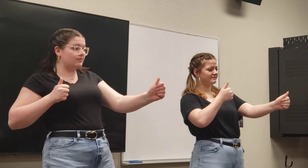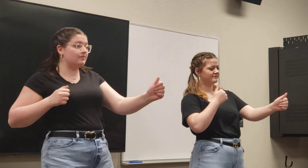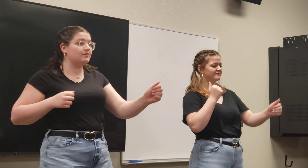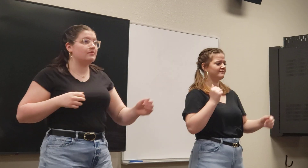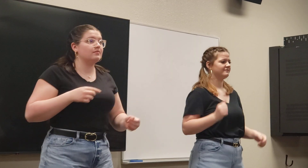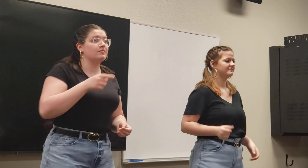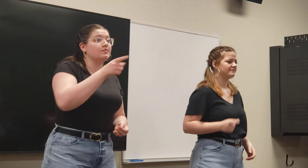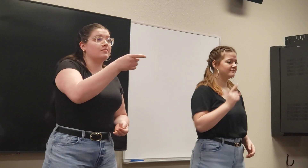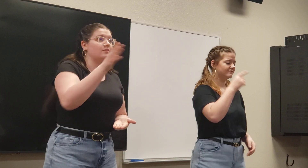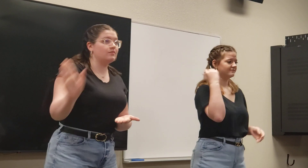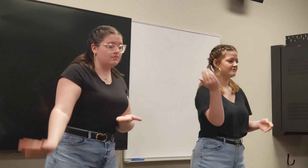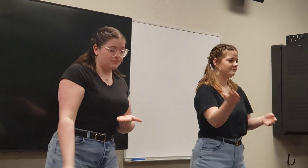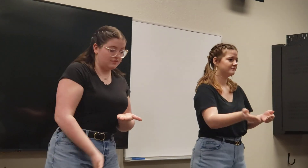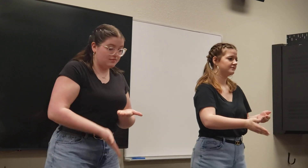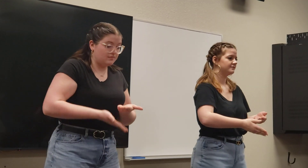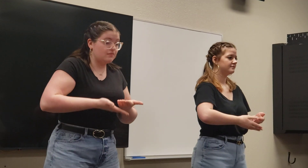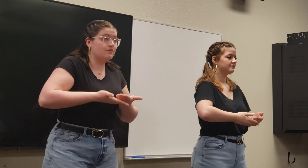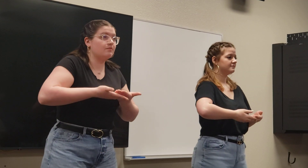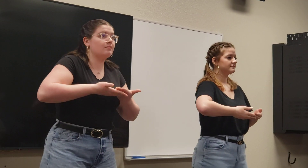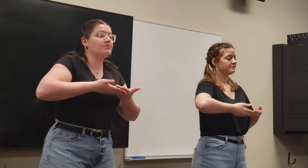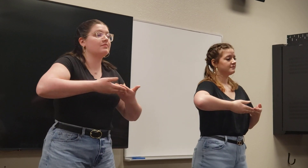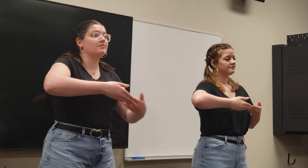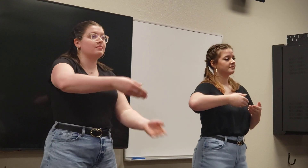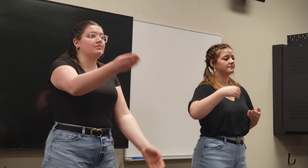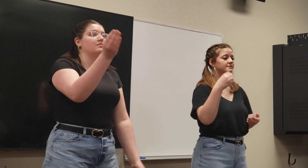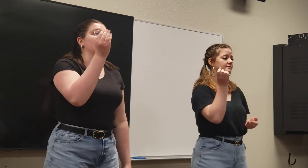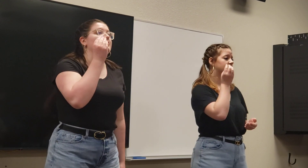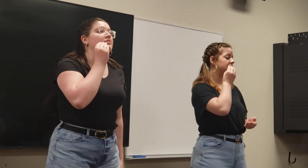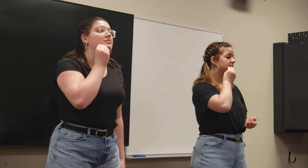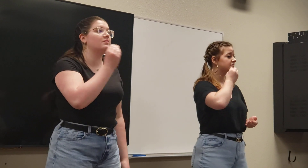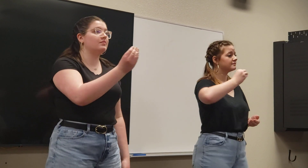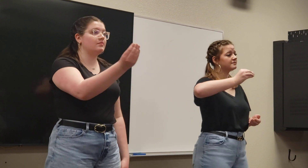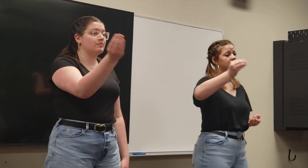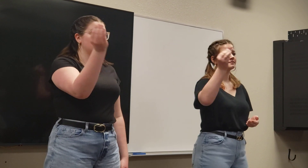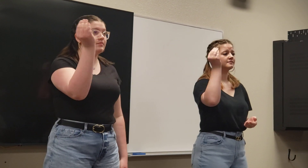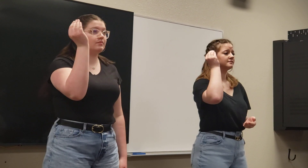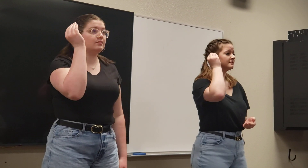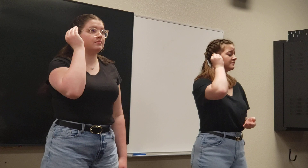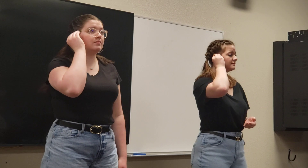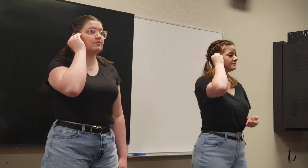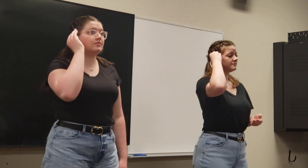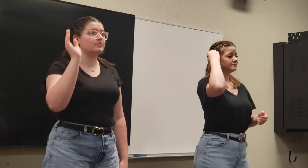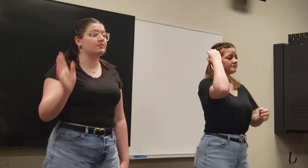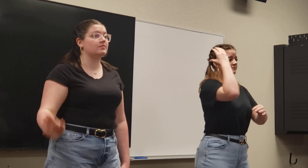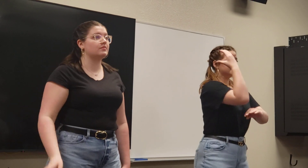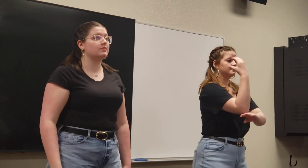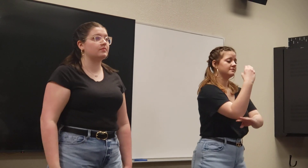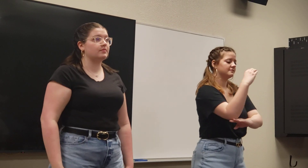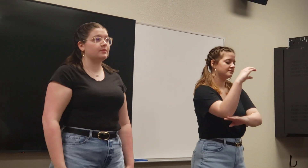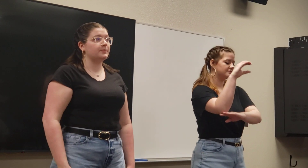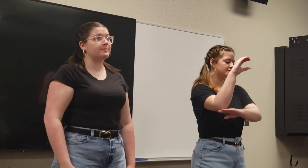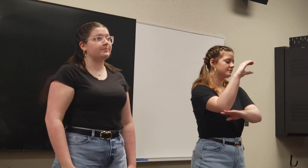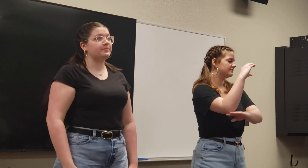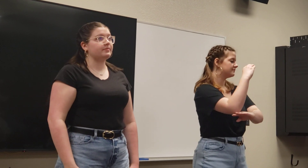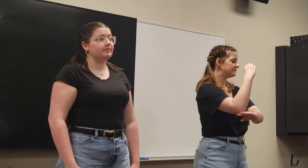anymore. You're not far from home. And I'll be your